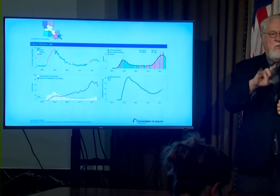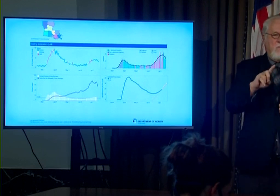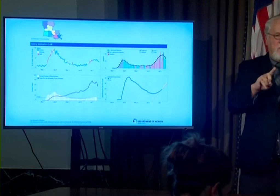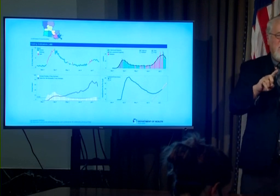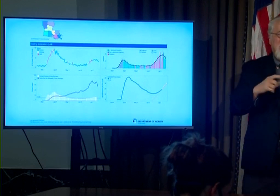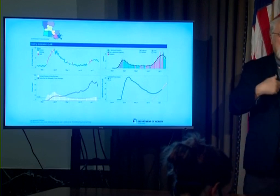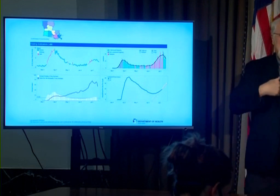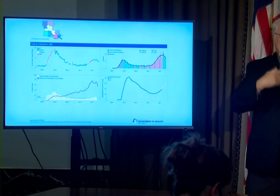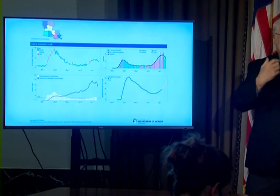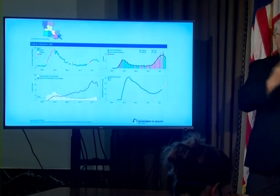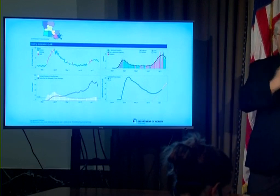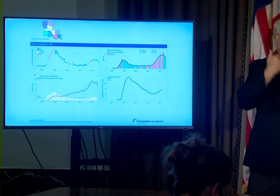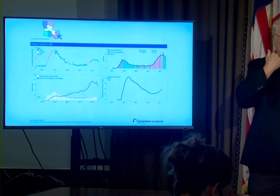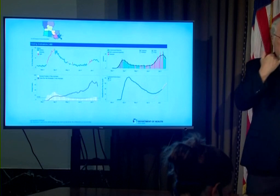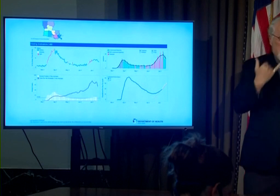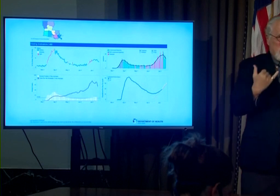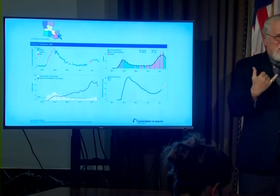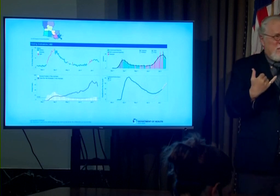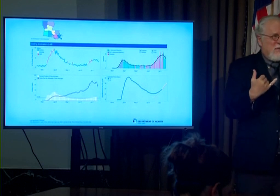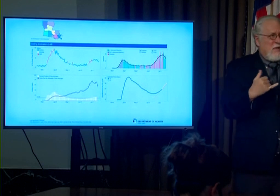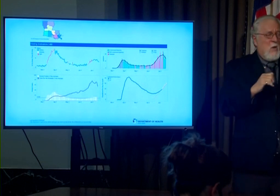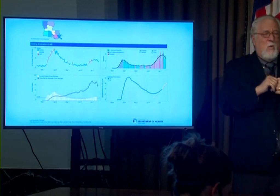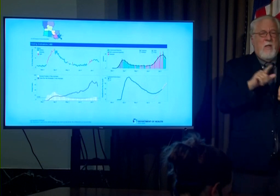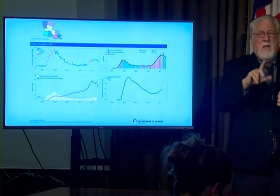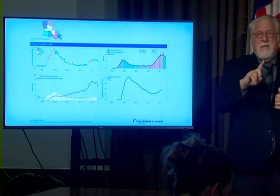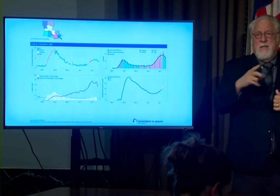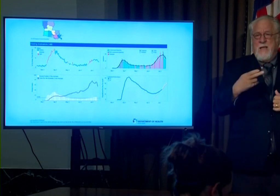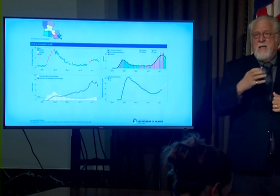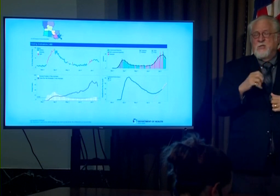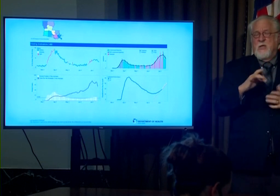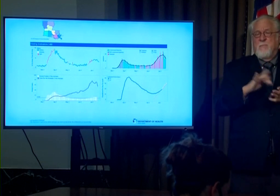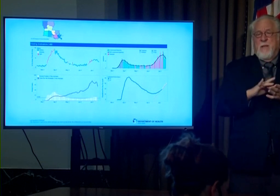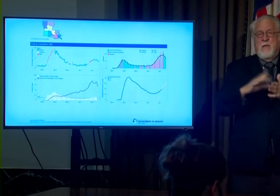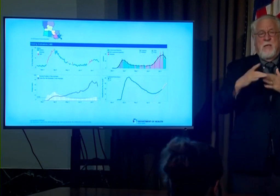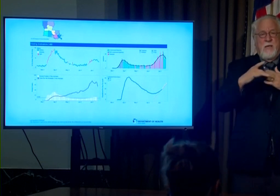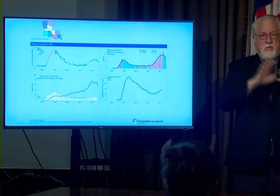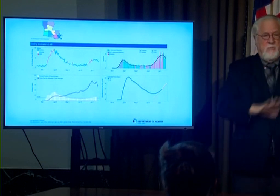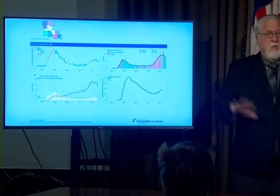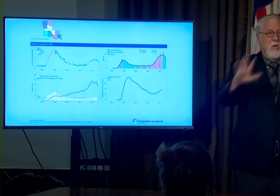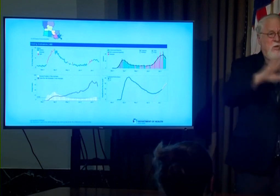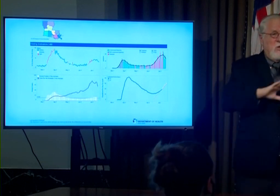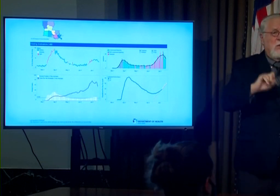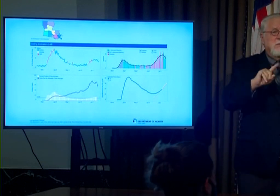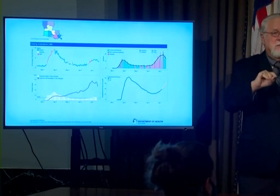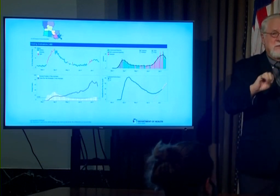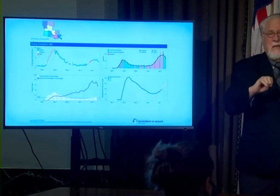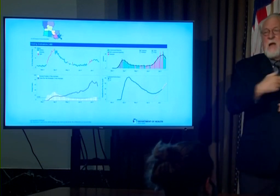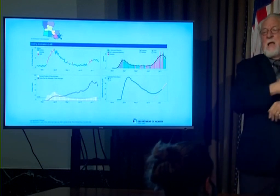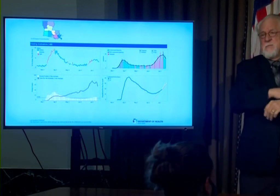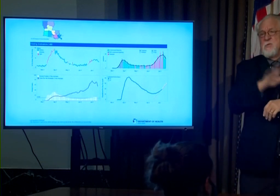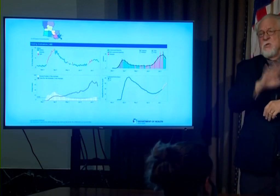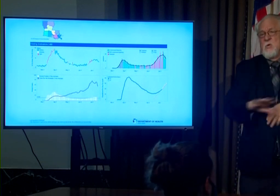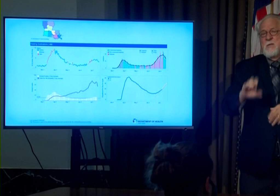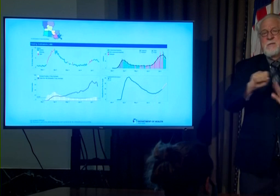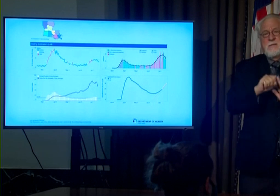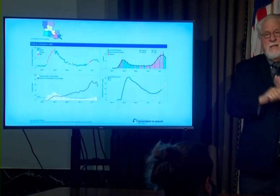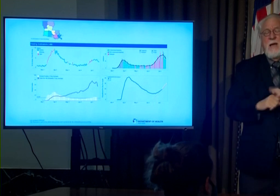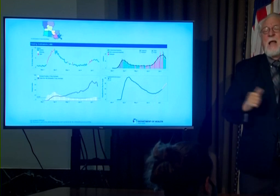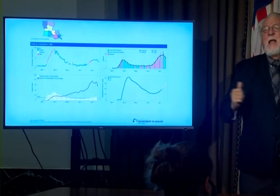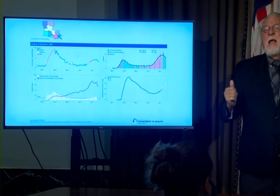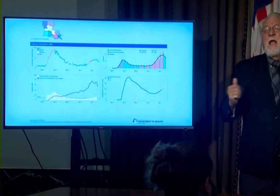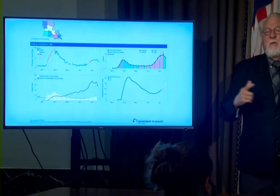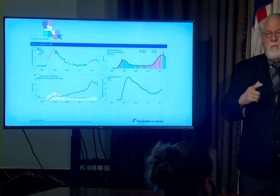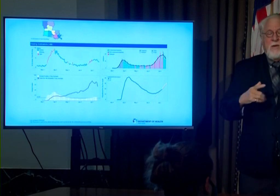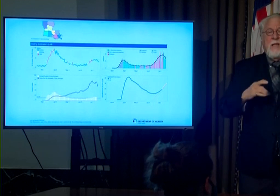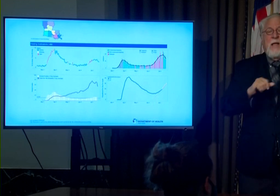a call earlier today with members of LDH and the medical leadership from across the state the hospitals across the state and everybody emphasized their same